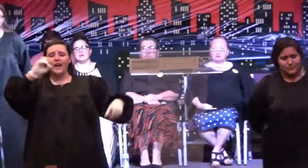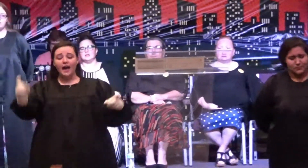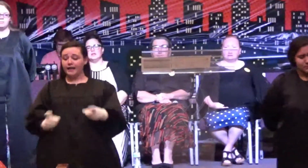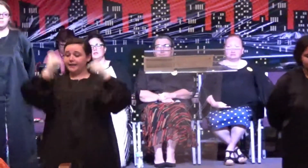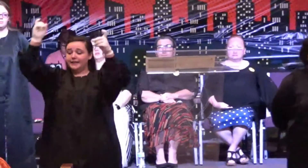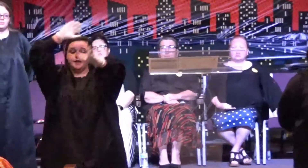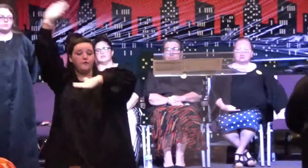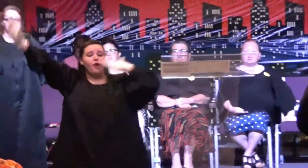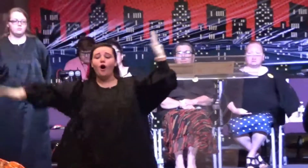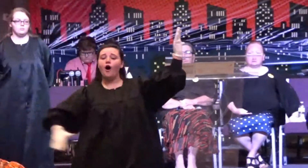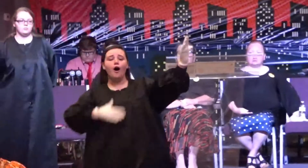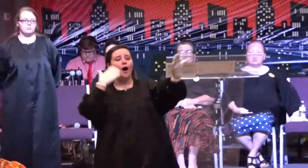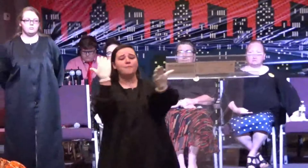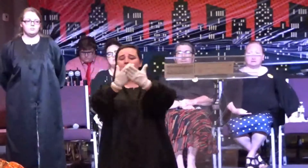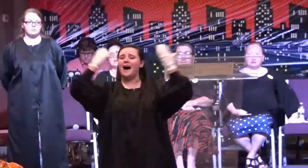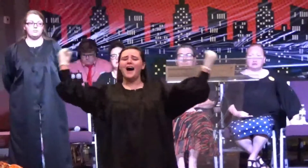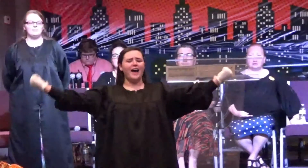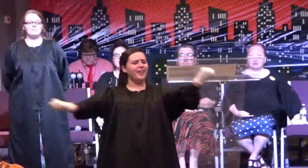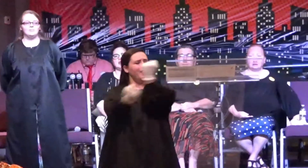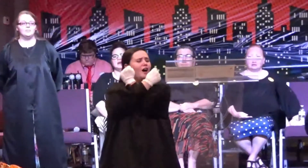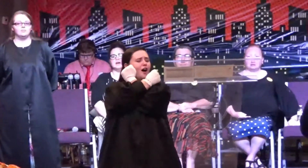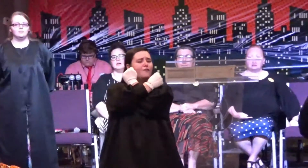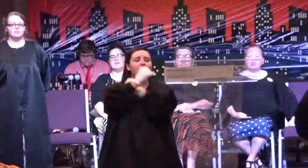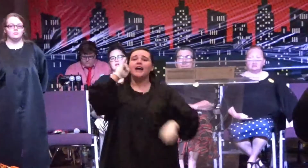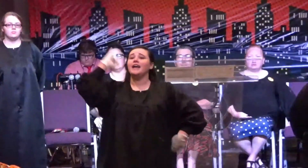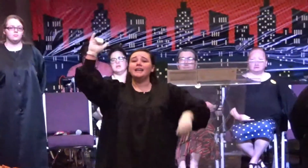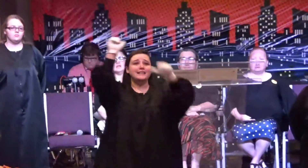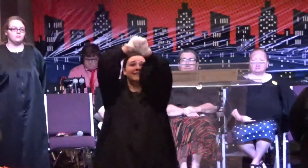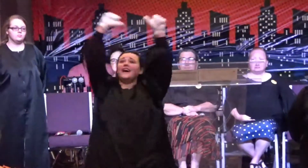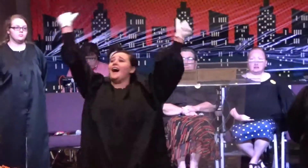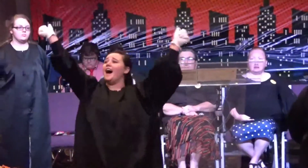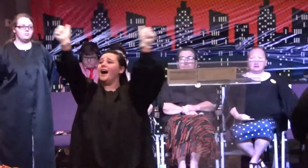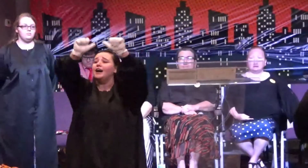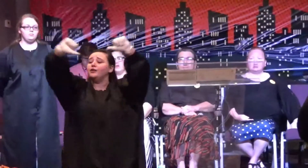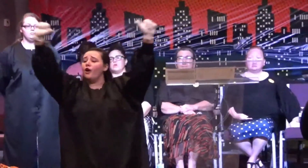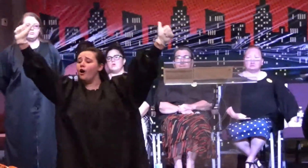can't all my love Is an idol